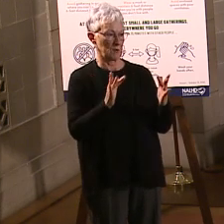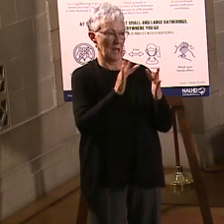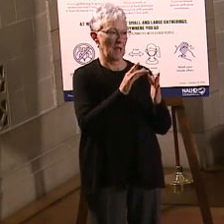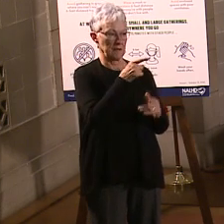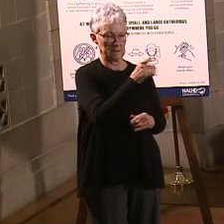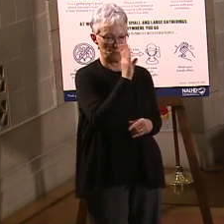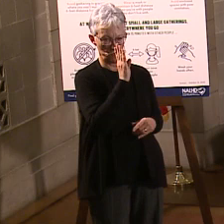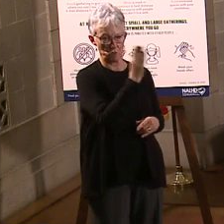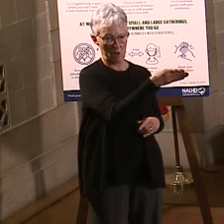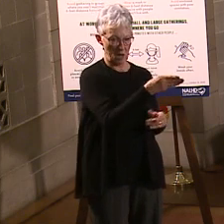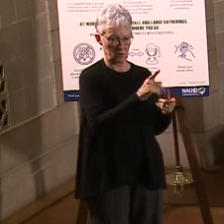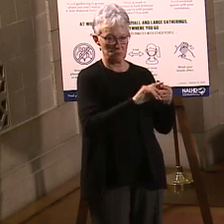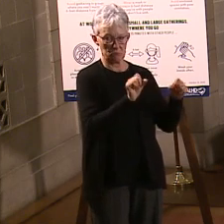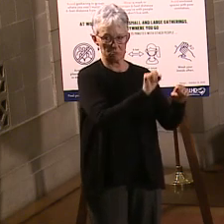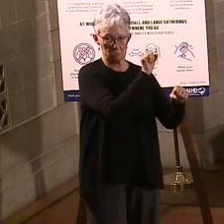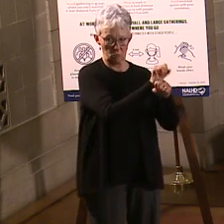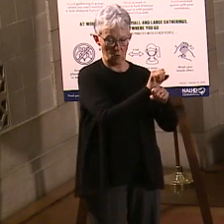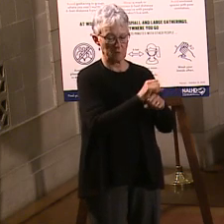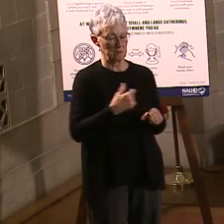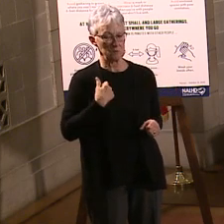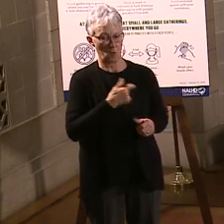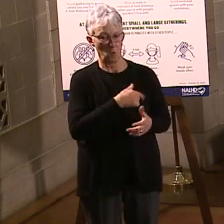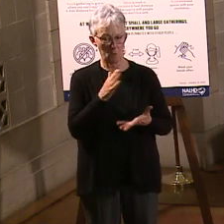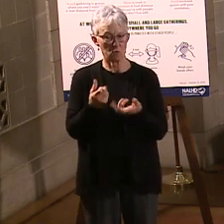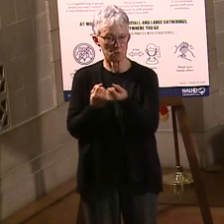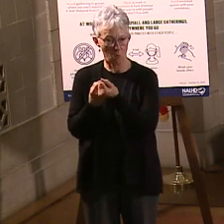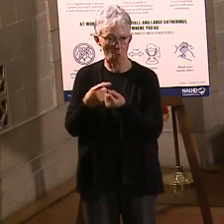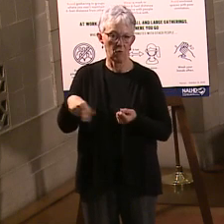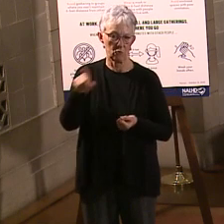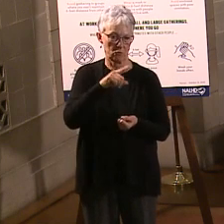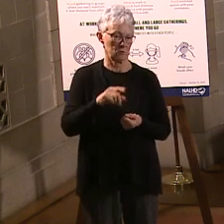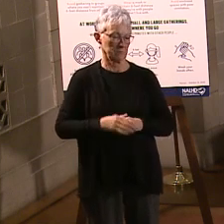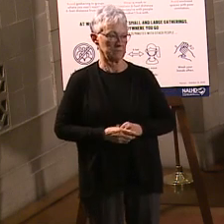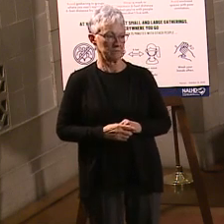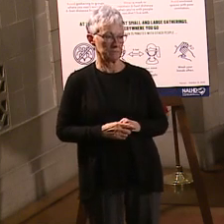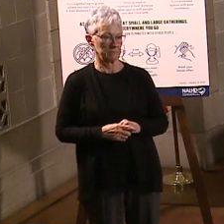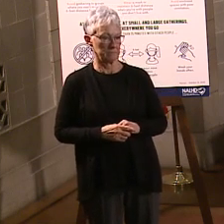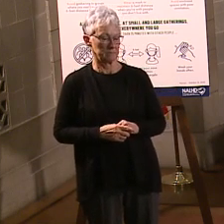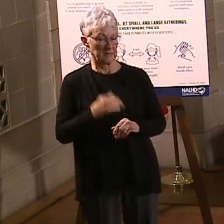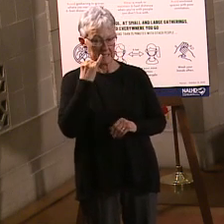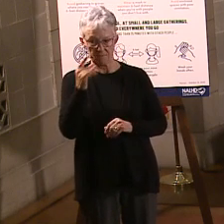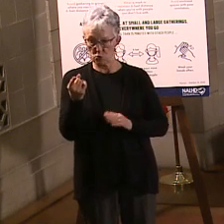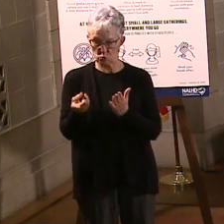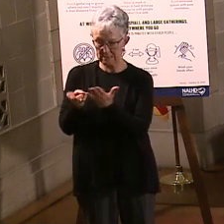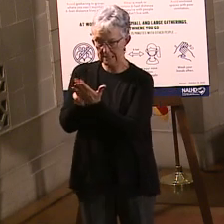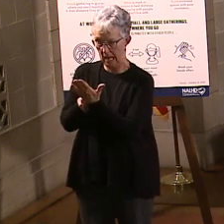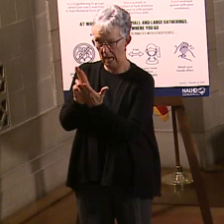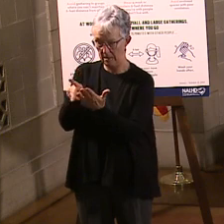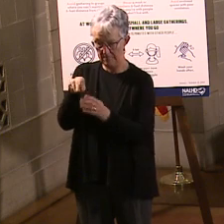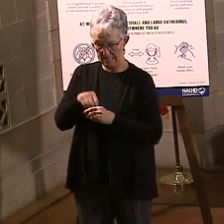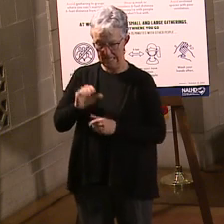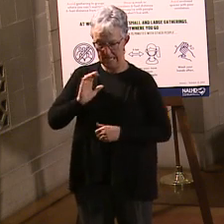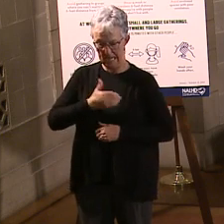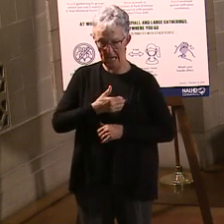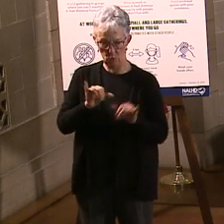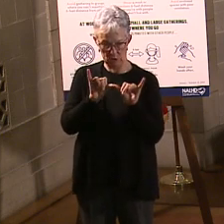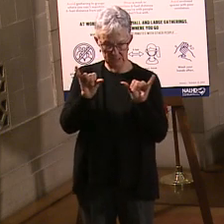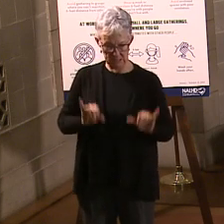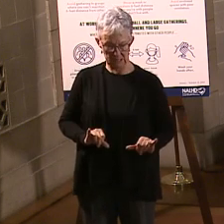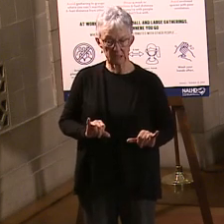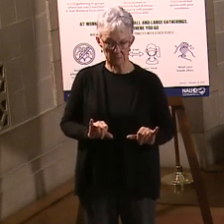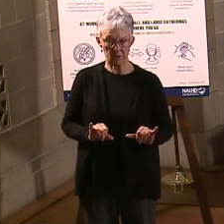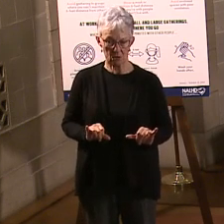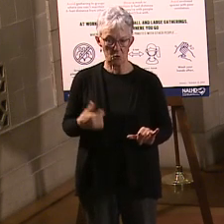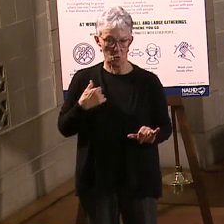and we will help you through the process in the system. If you end up signing up for something in the system, we have a lot of help for you.